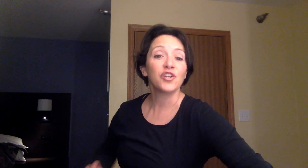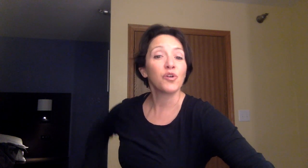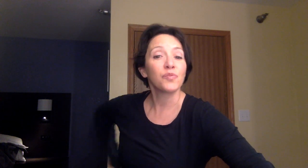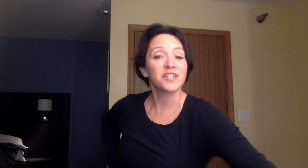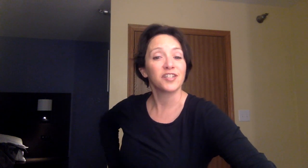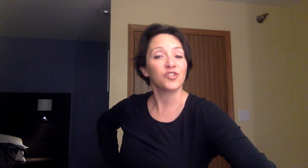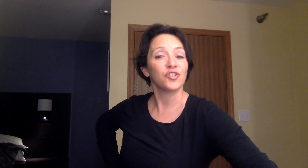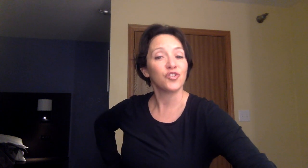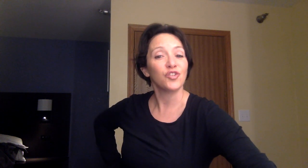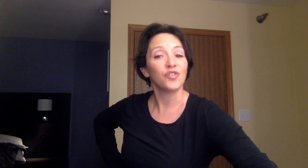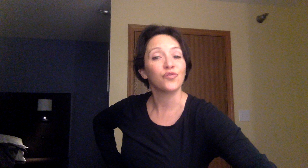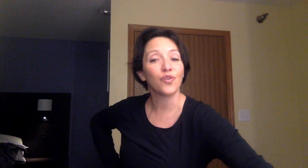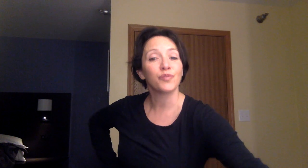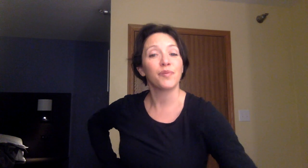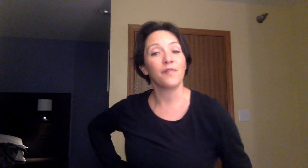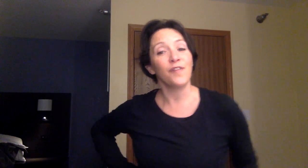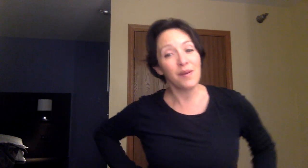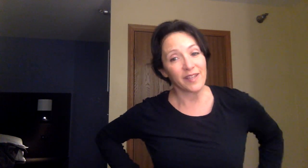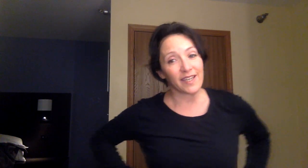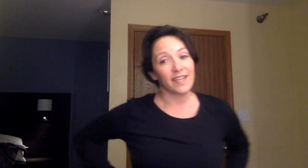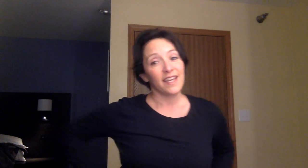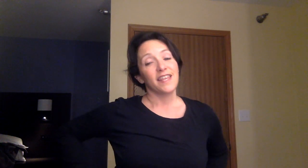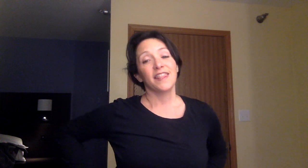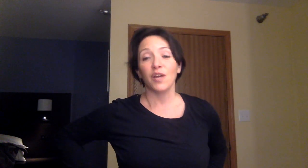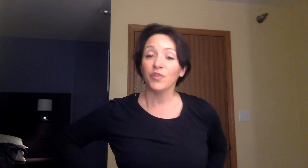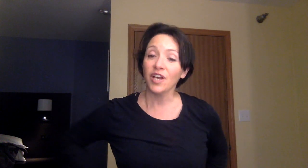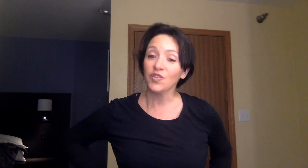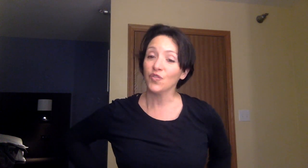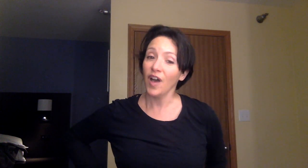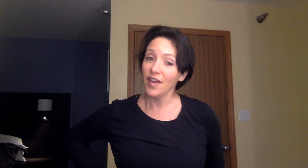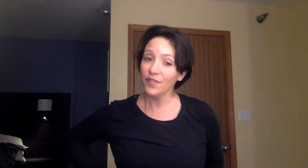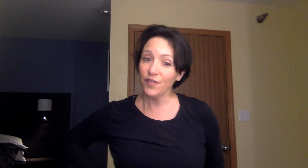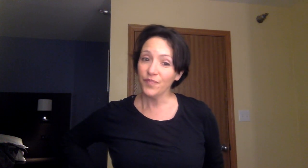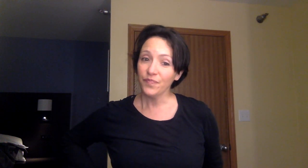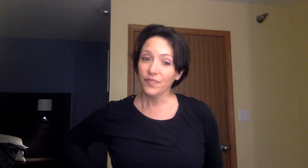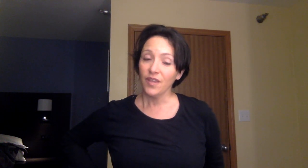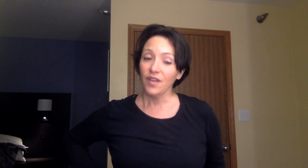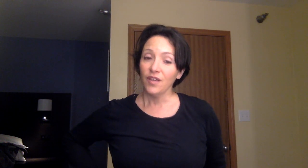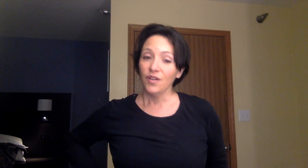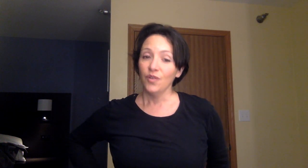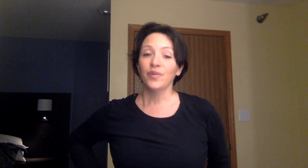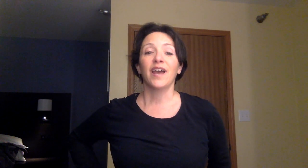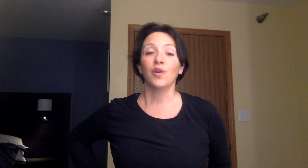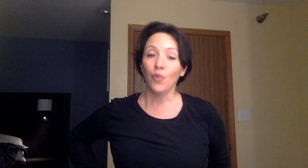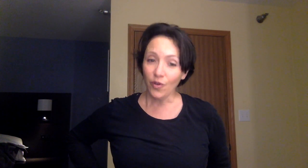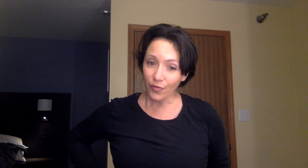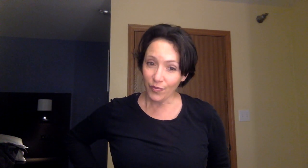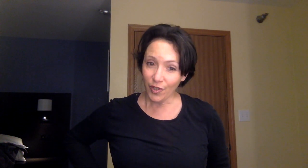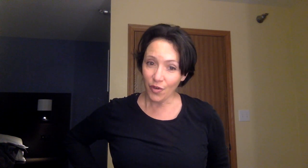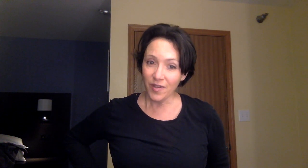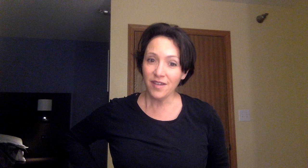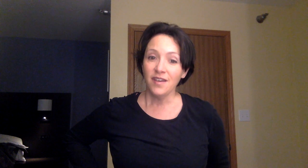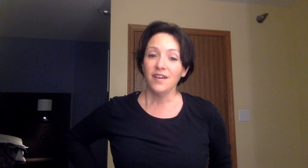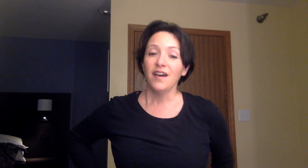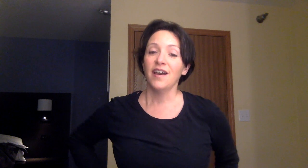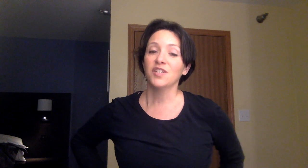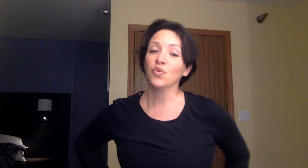neuroprotectioners informed my family that I would not survive. When I awoke from the coma, I had to